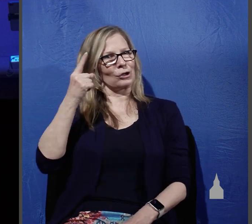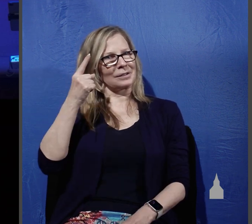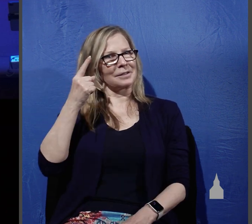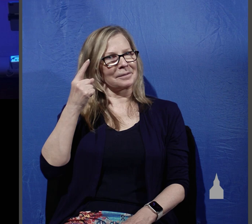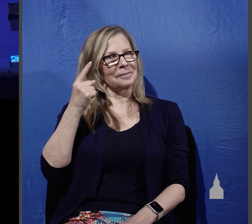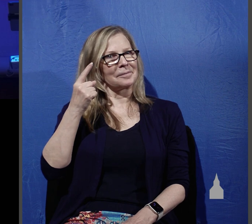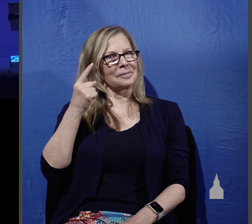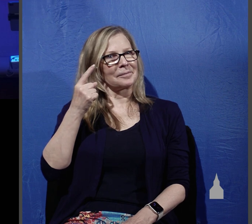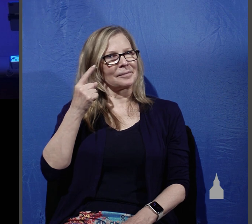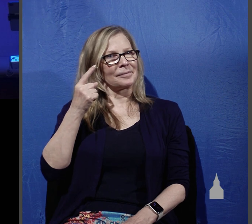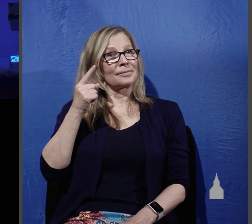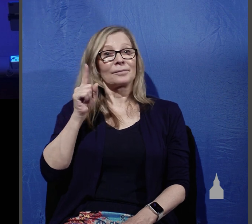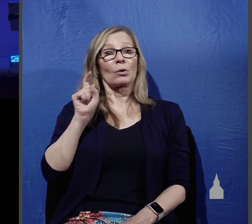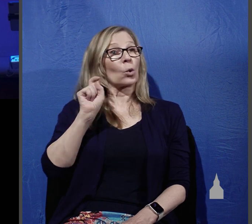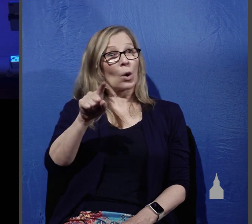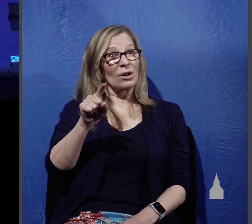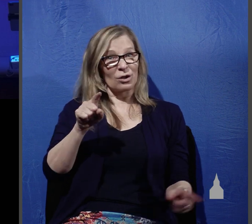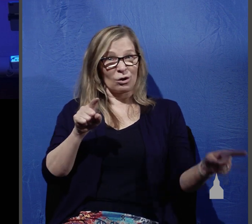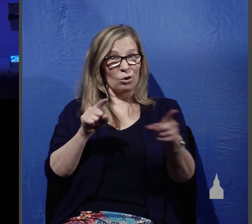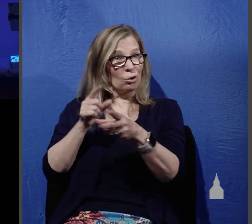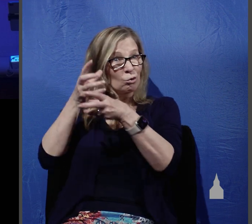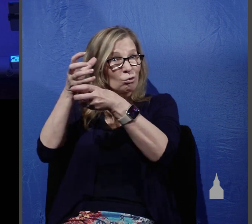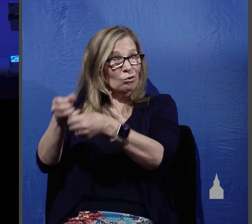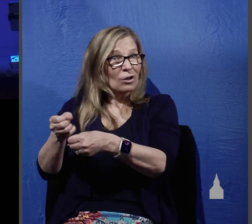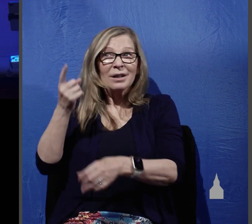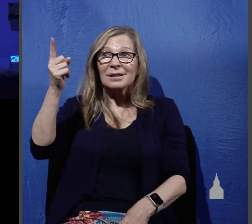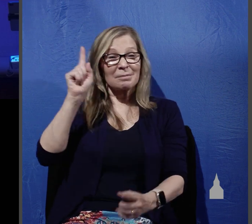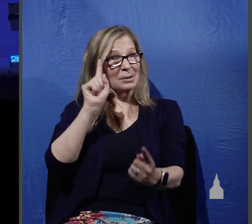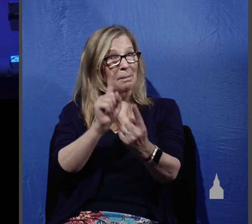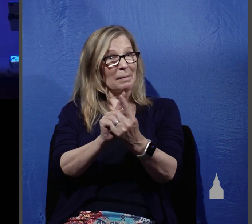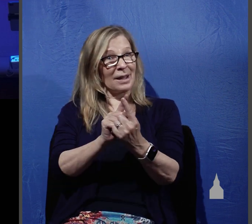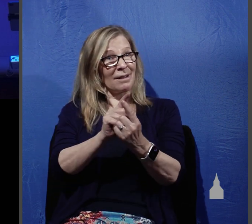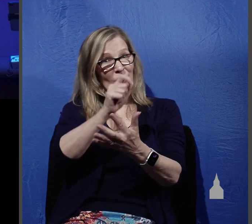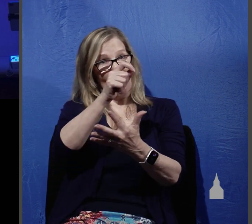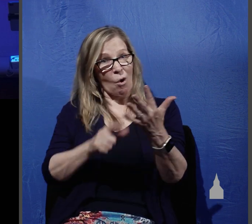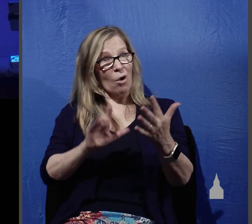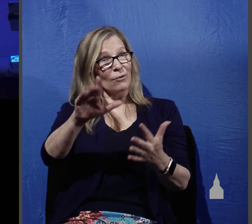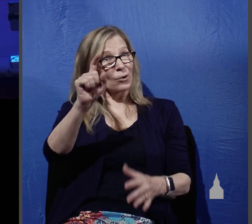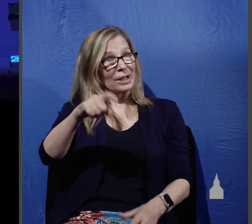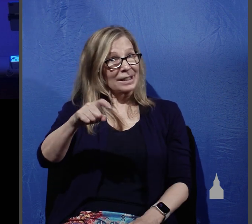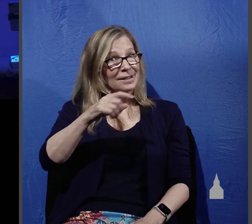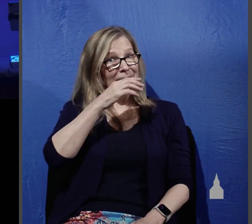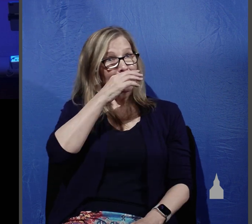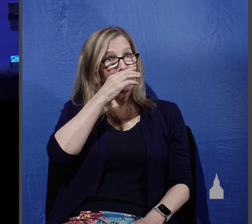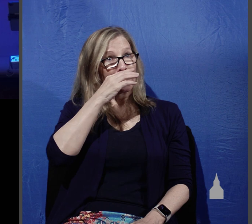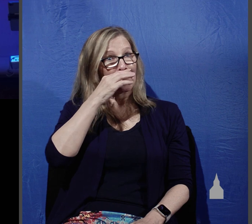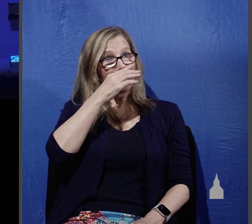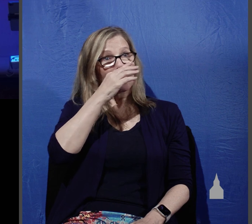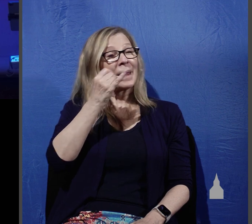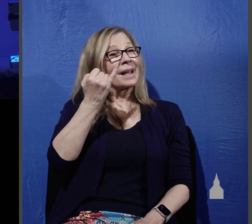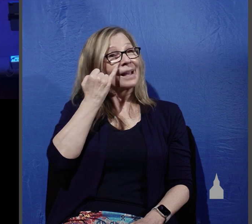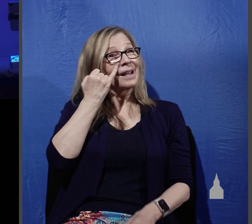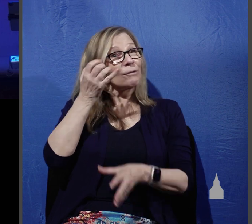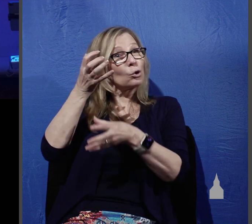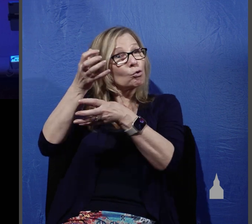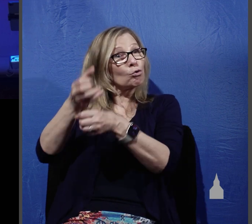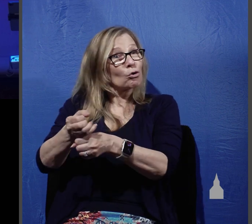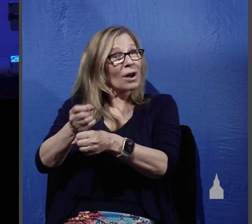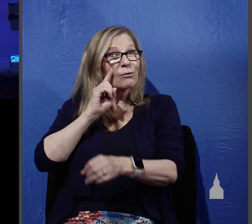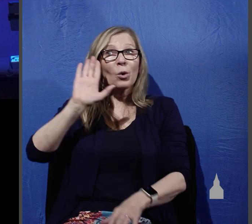do you personally trust him to meet all of your needs listen if you have trusted him for your eternal salvation can you trust